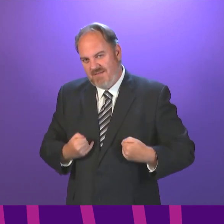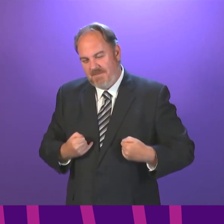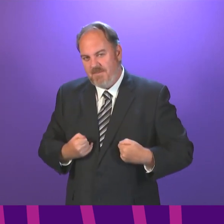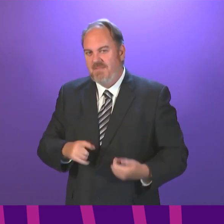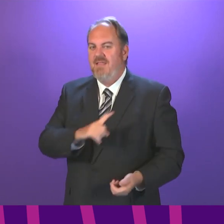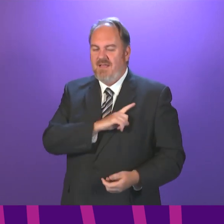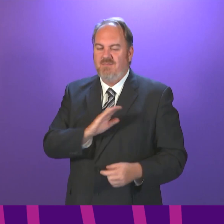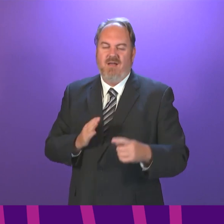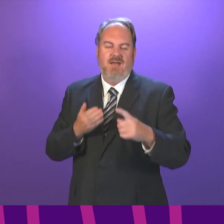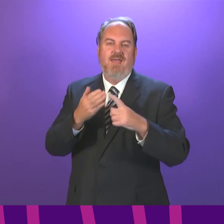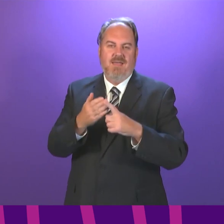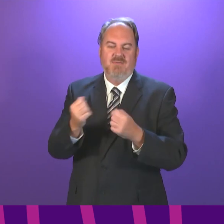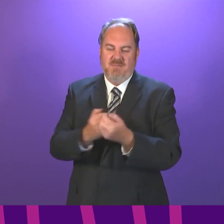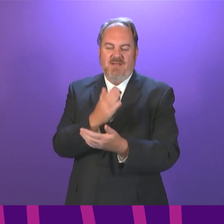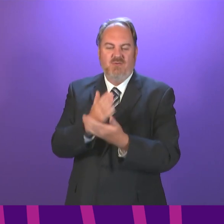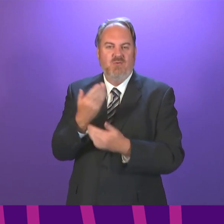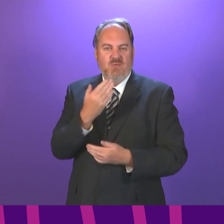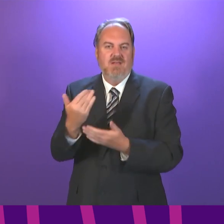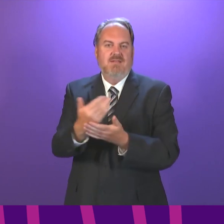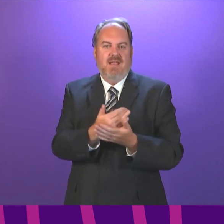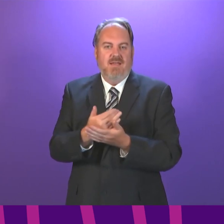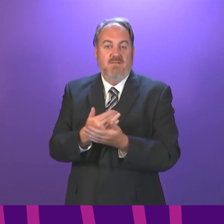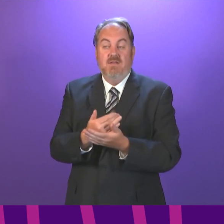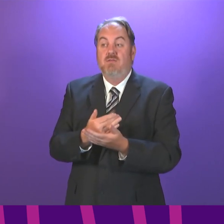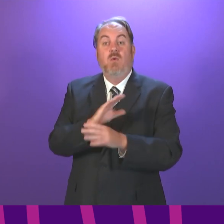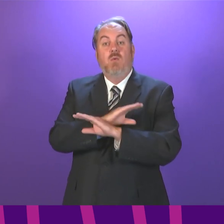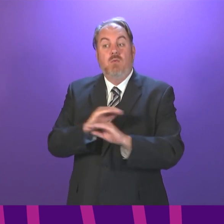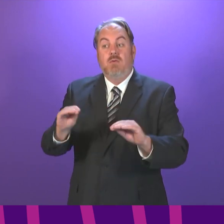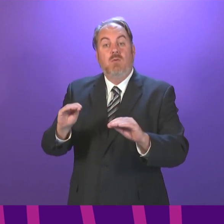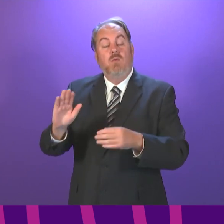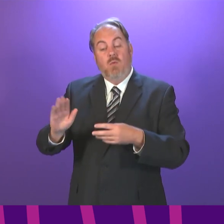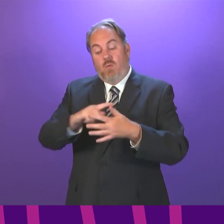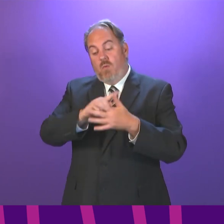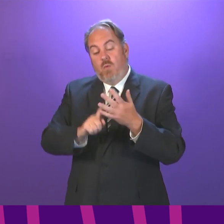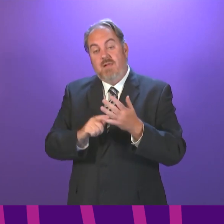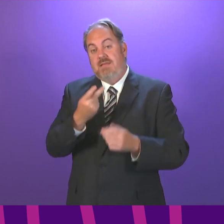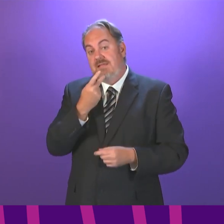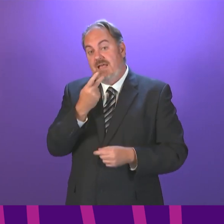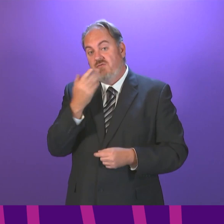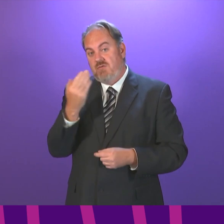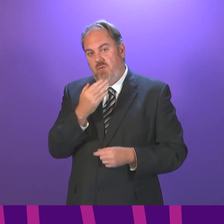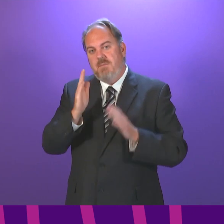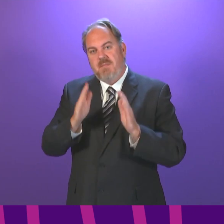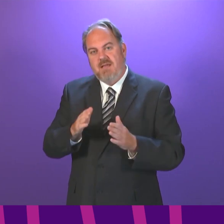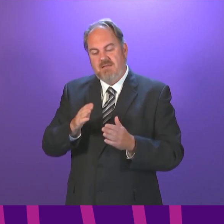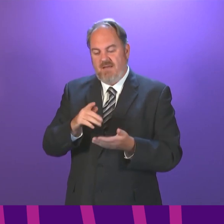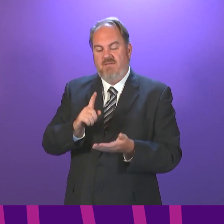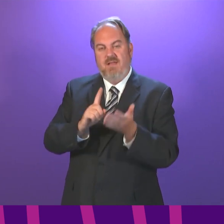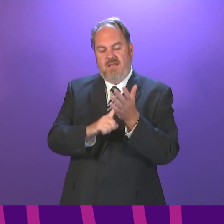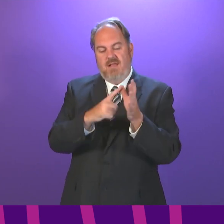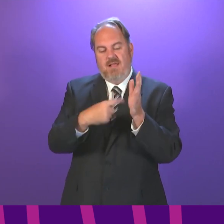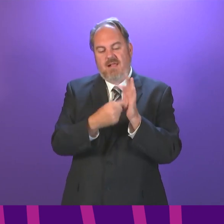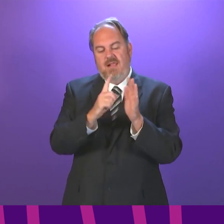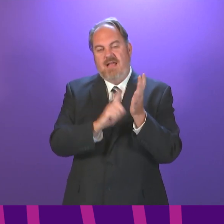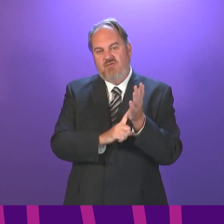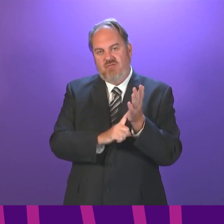possible. Finally, local authorities and schools will ask all secondary pupils and all school staff to take a lateral flow test one or